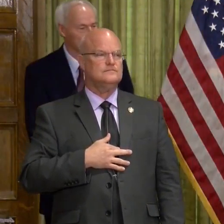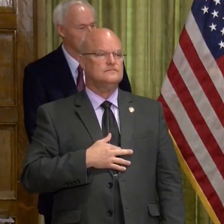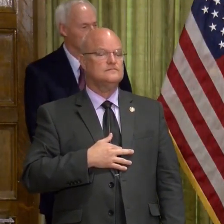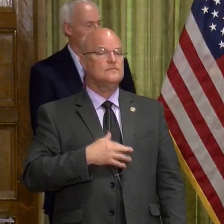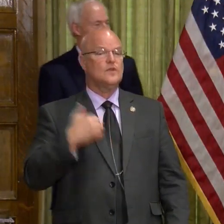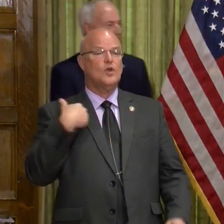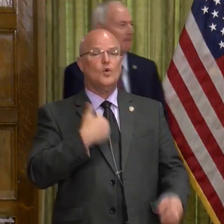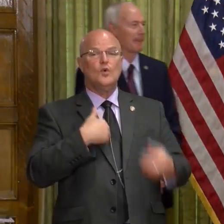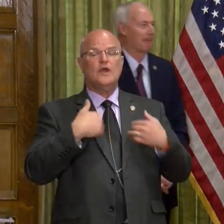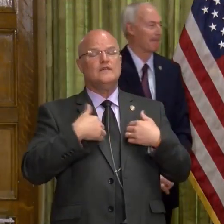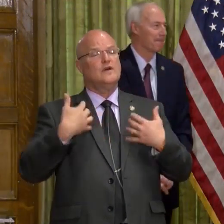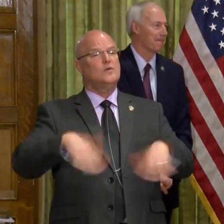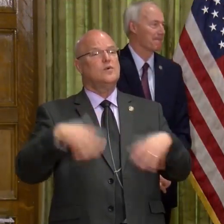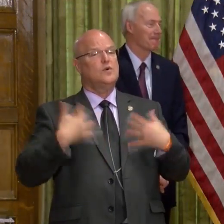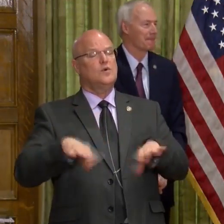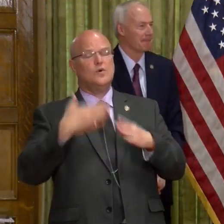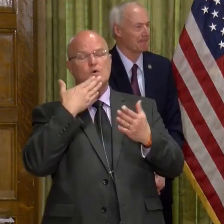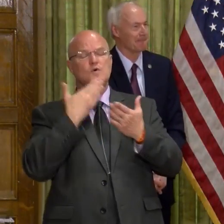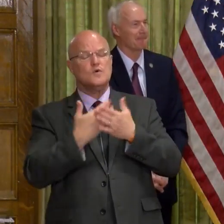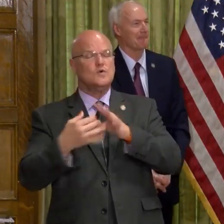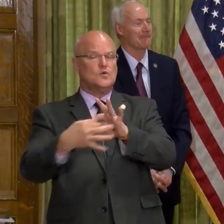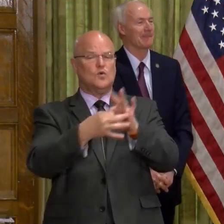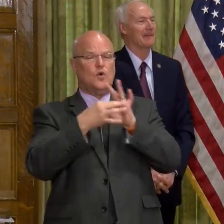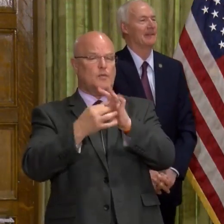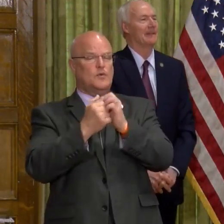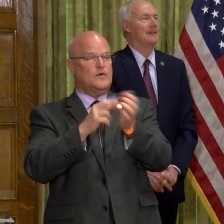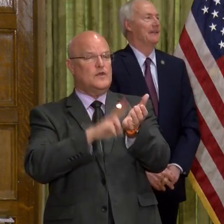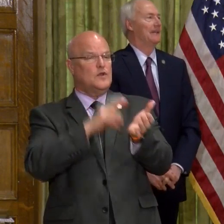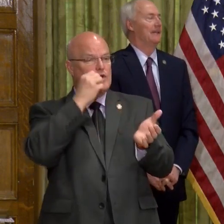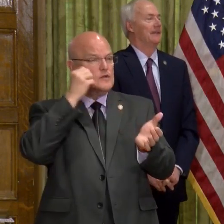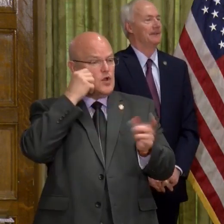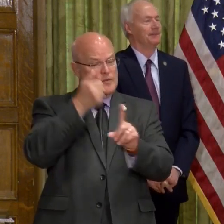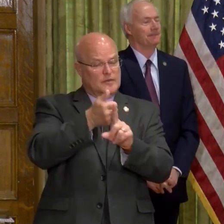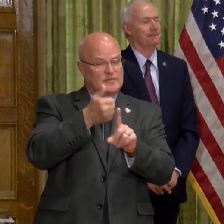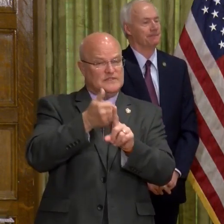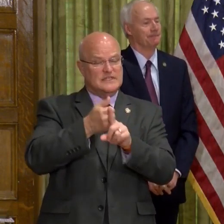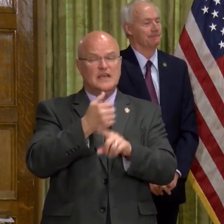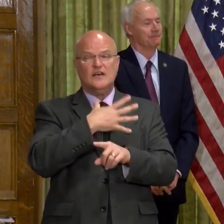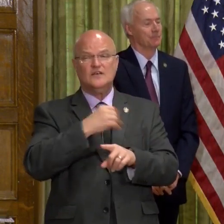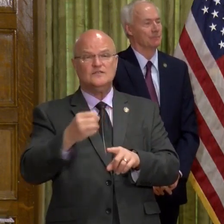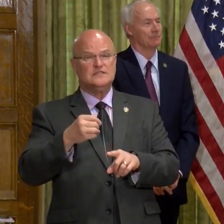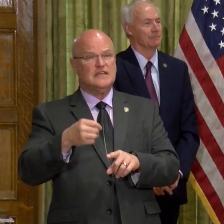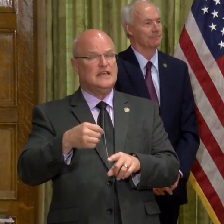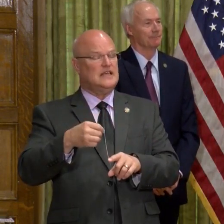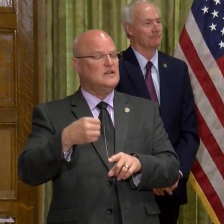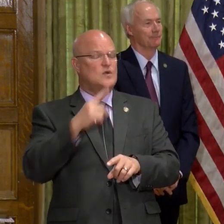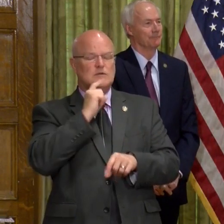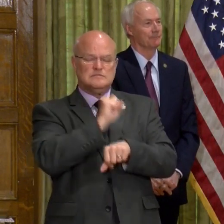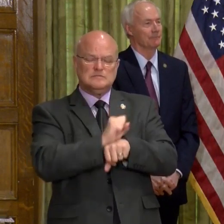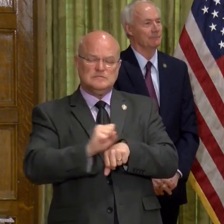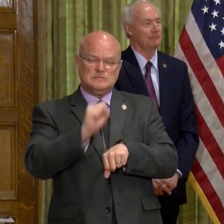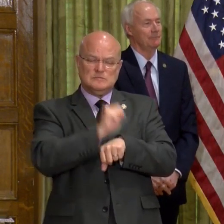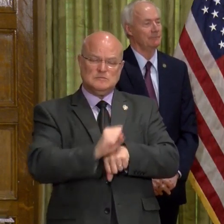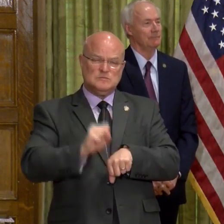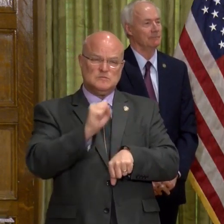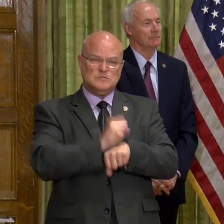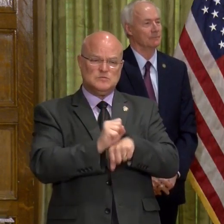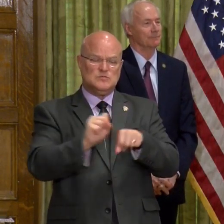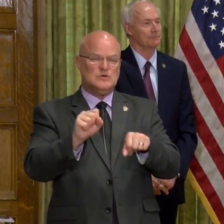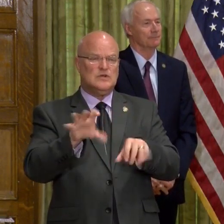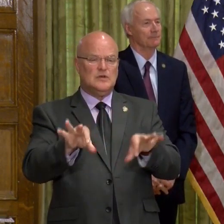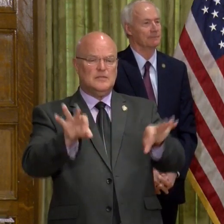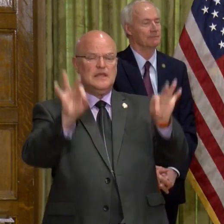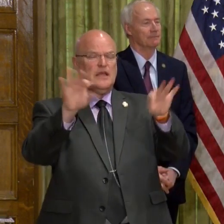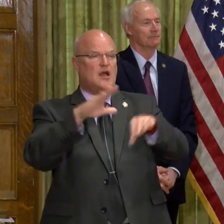We've had extraordinary cooperation from the nursing homes themselves and a high level of vigilance in terms of picking up